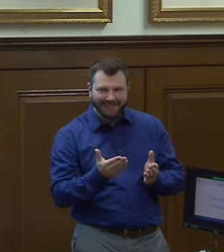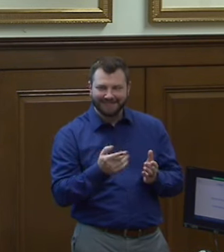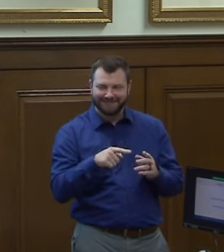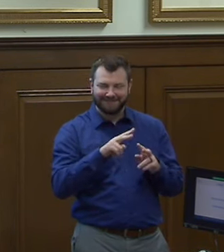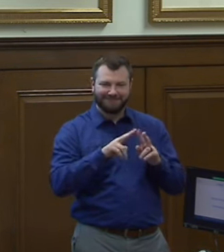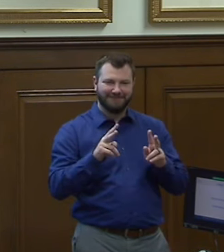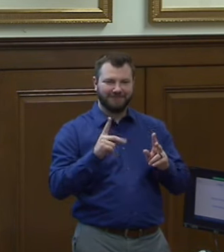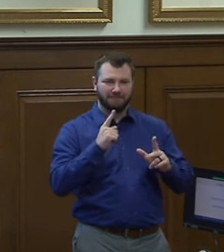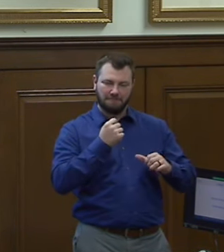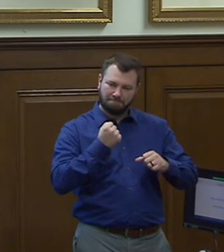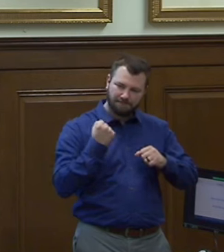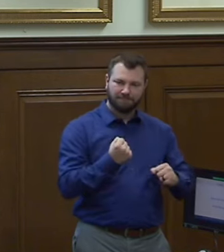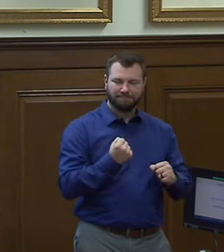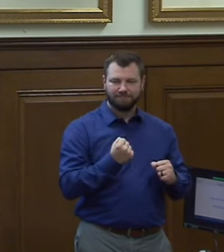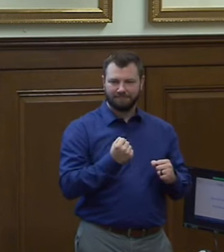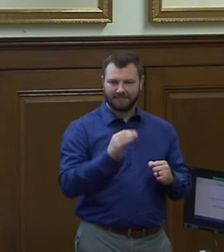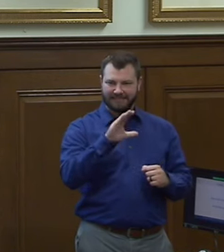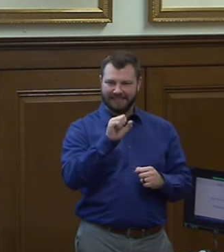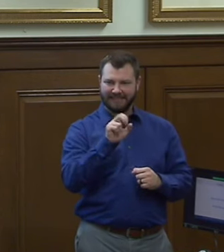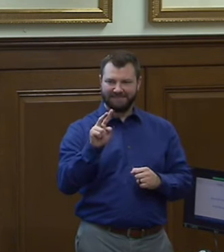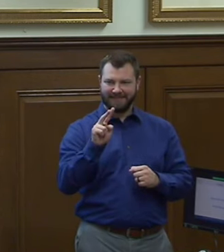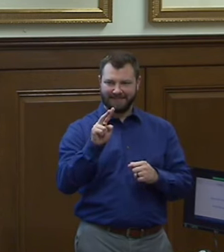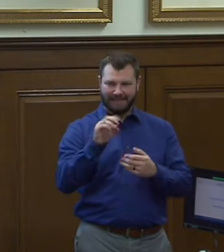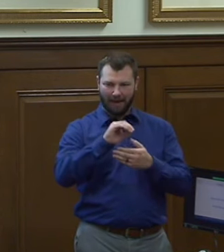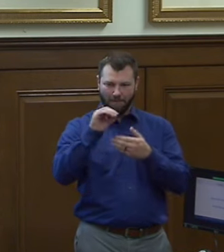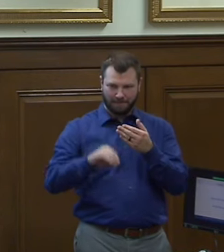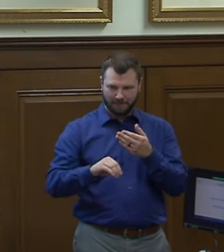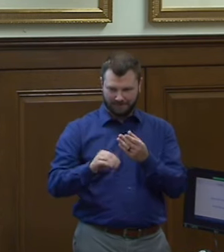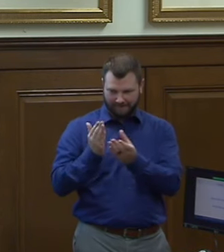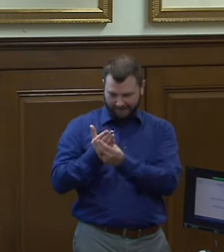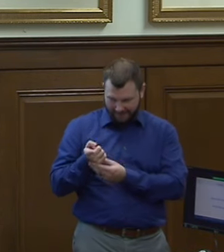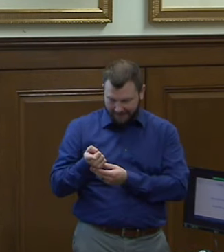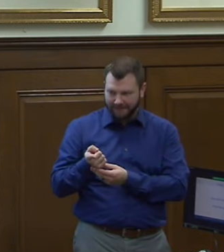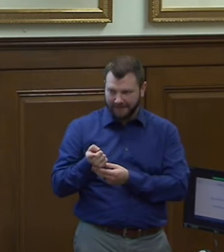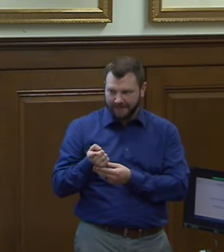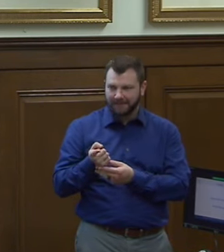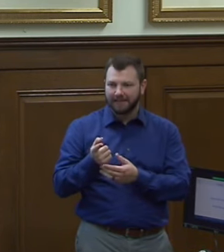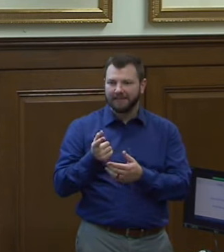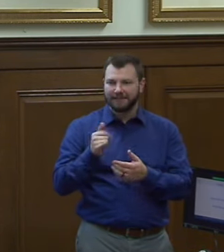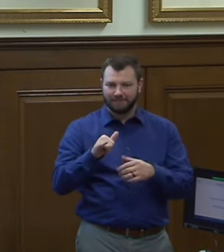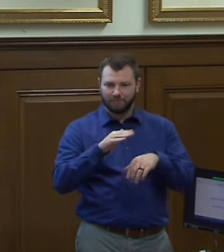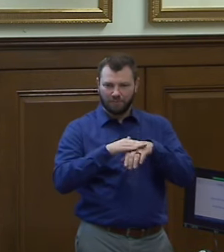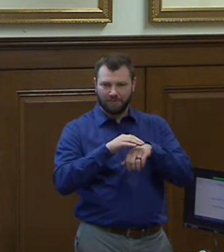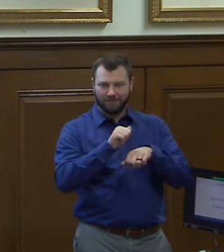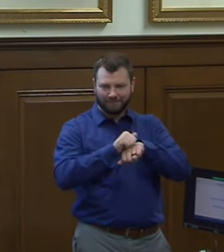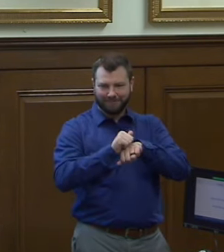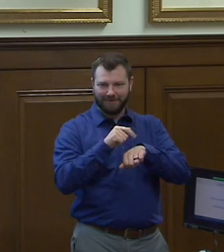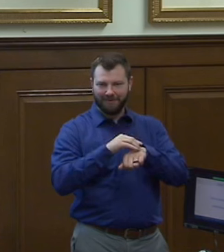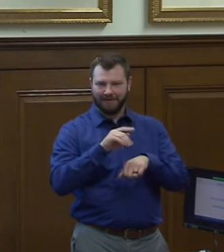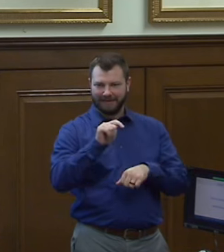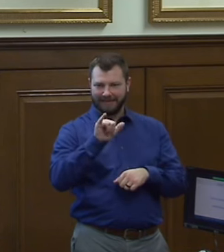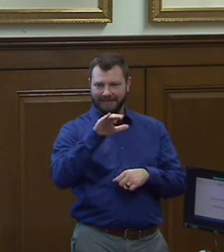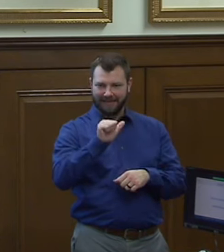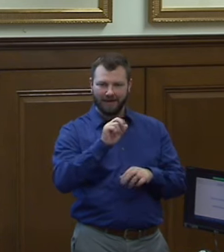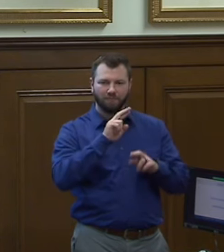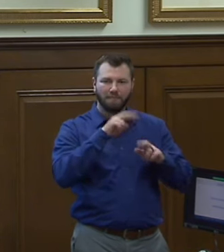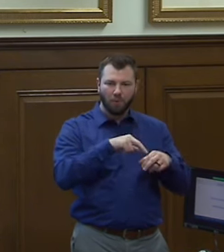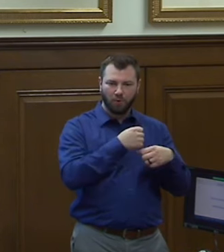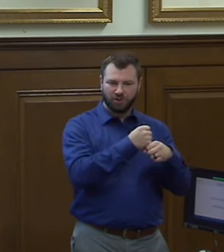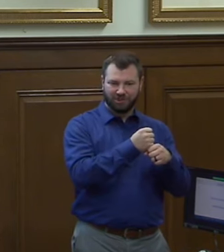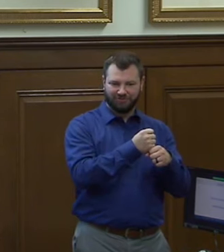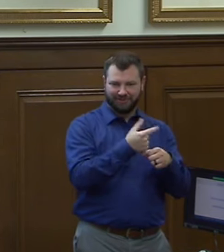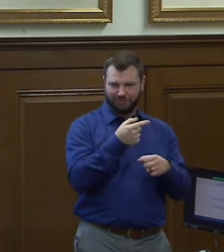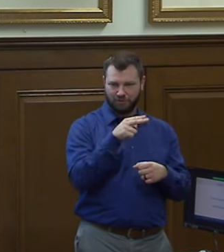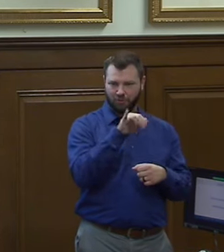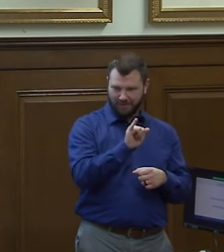robust csv outputs that were then working on a tika report generator gui so you